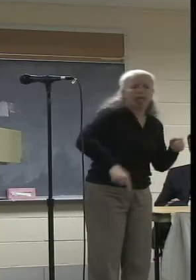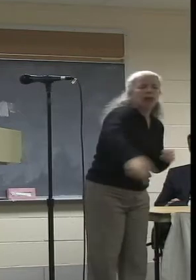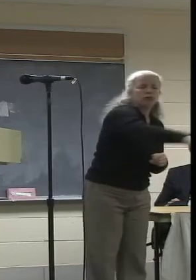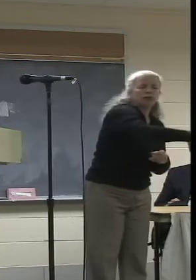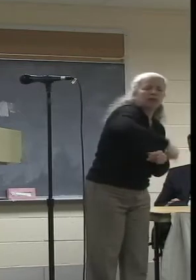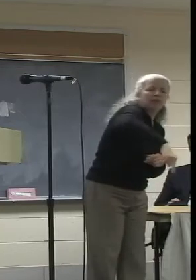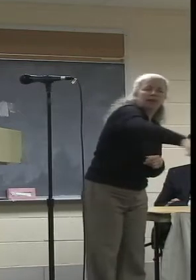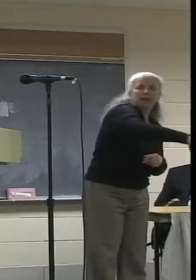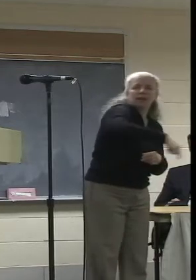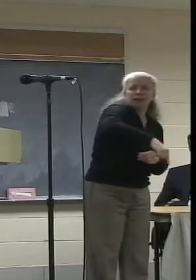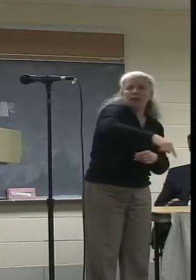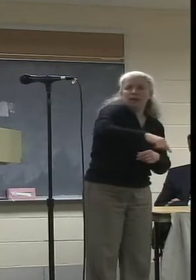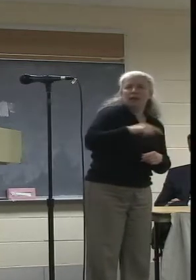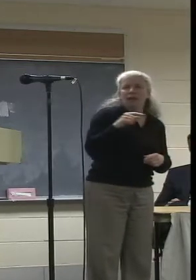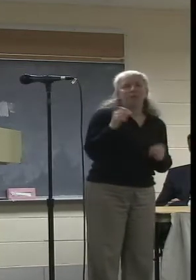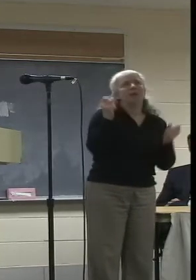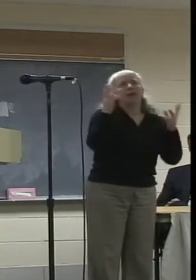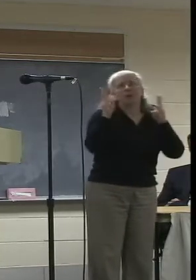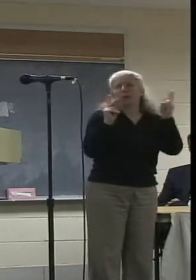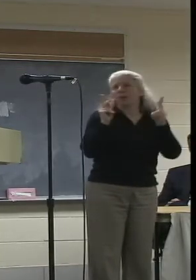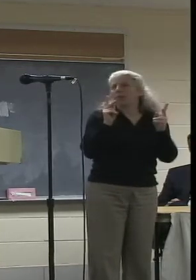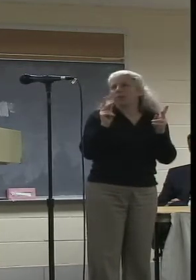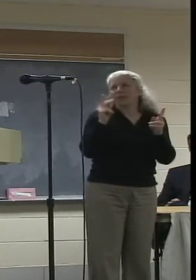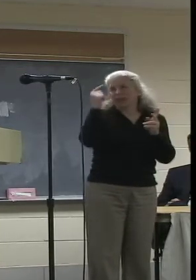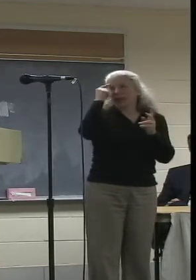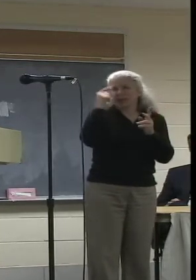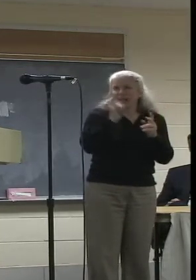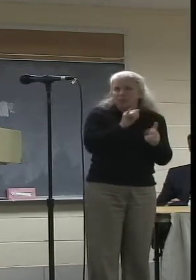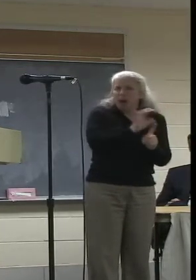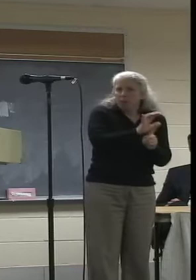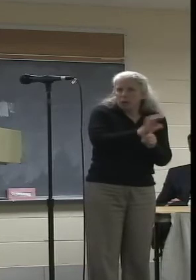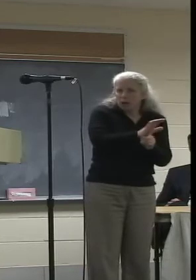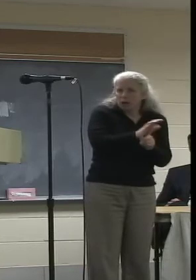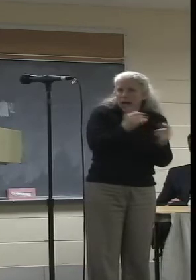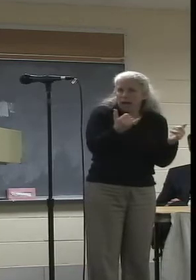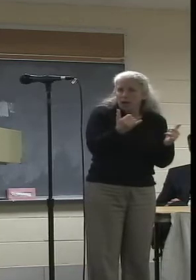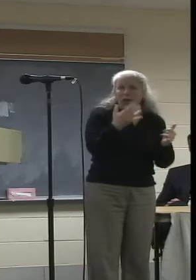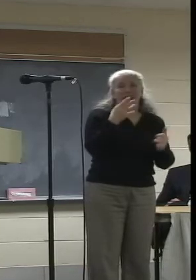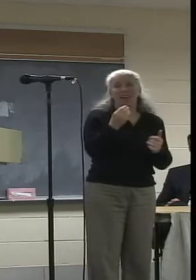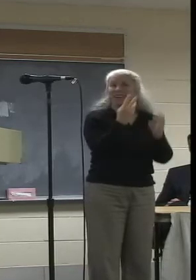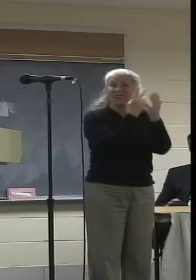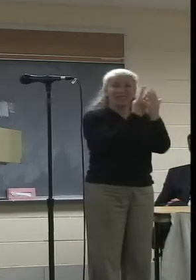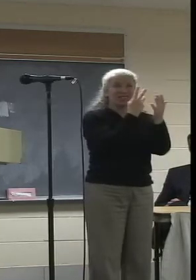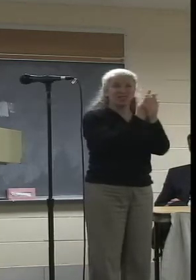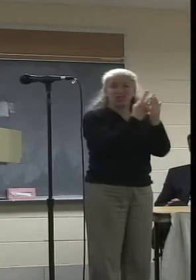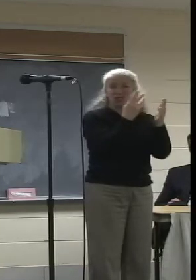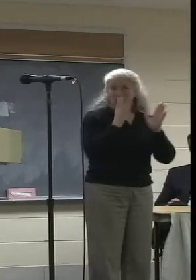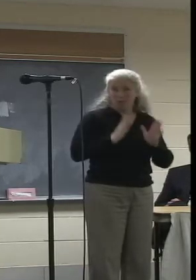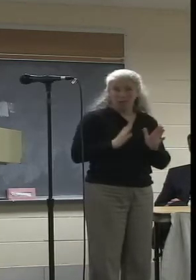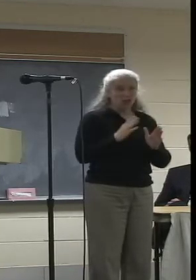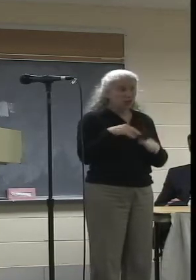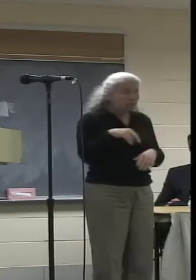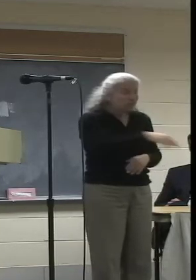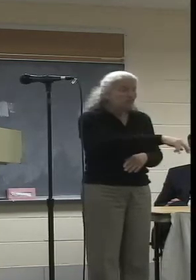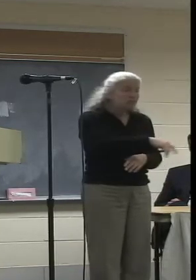resurgence they're making in this world. And the impact that they have had on the incarcerated men at the jail.